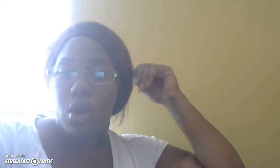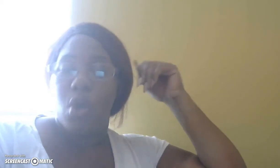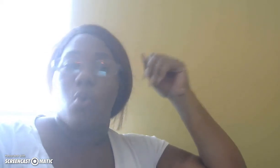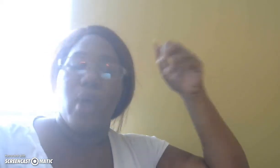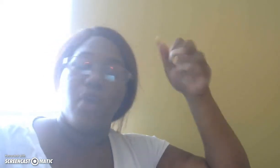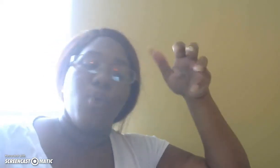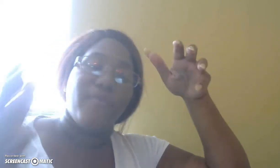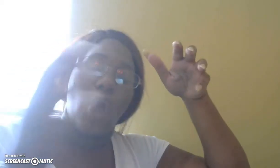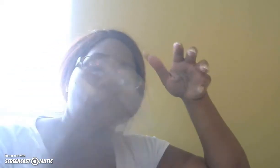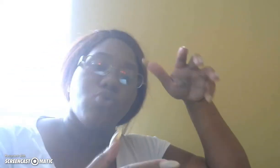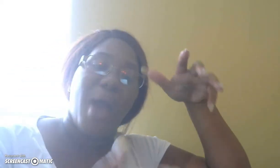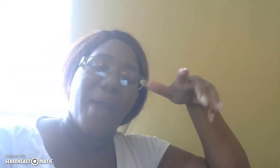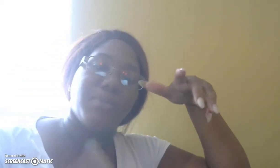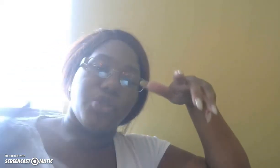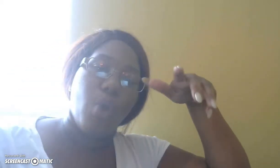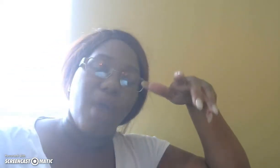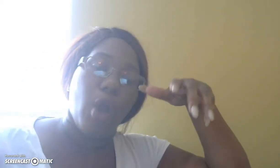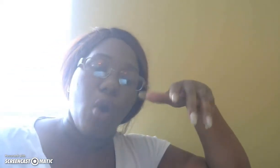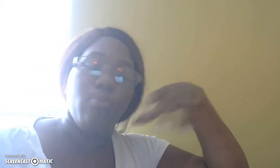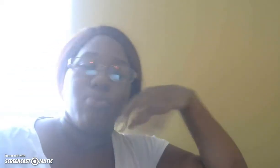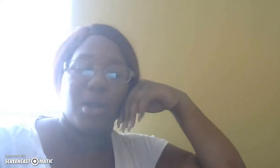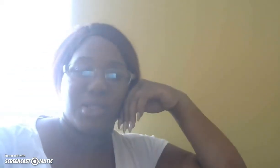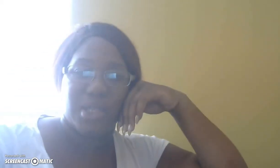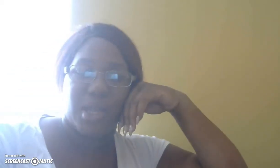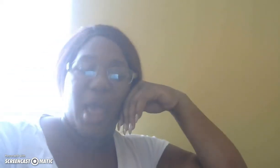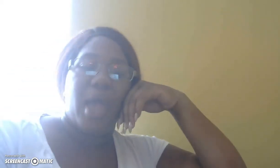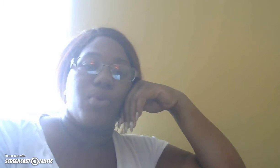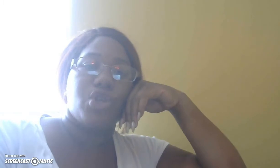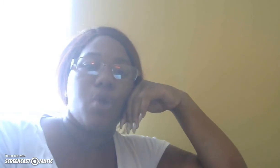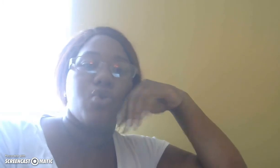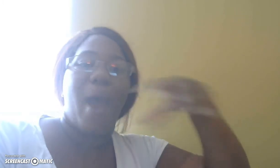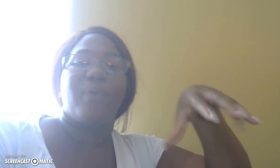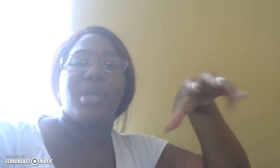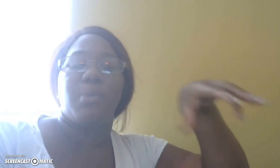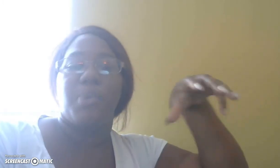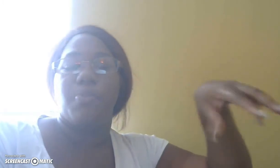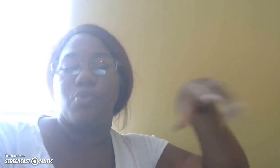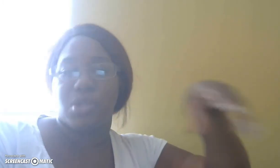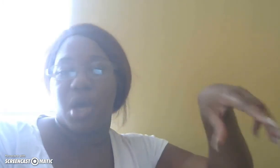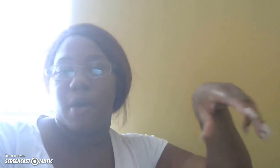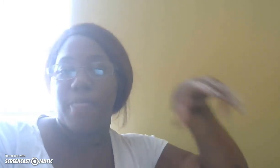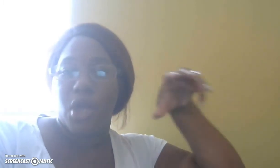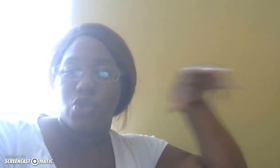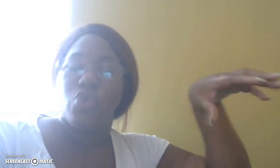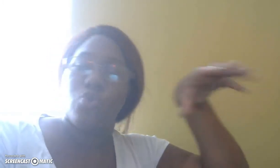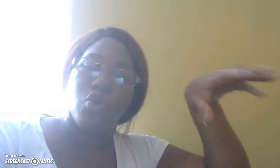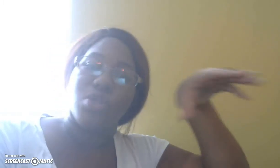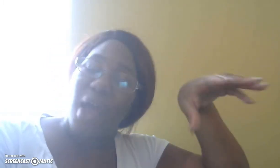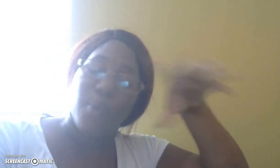where you have your own items and you have your own products in it and we show you how to get people to come to your site